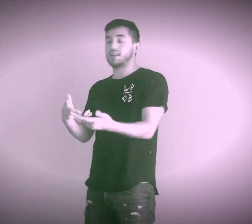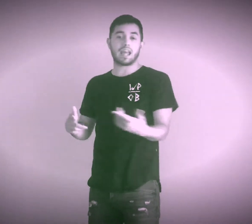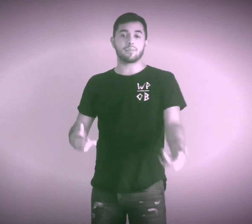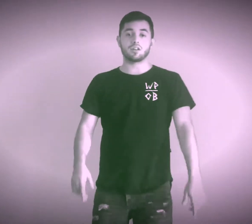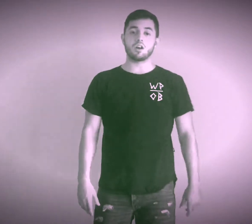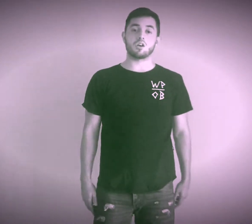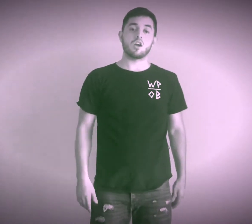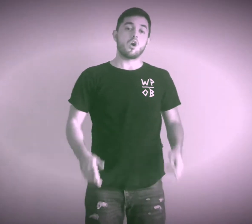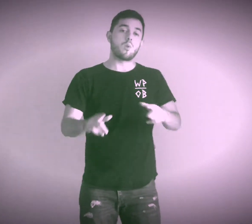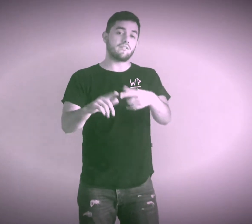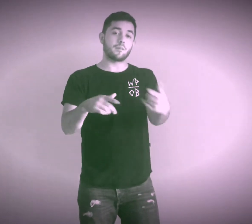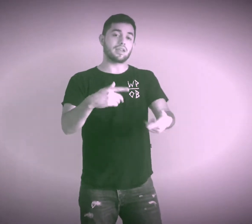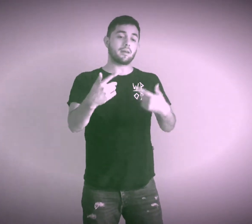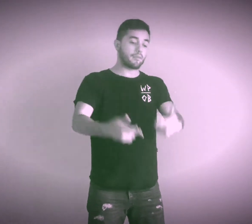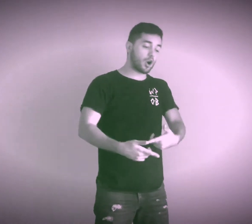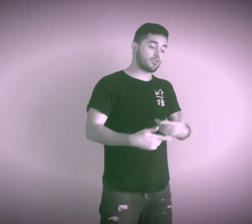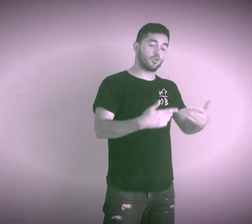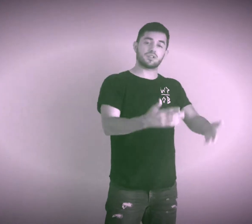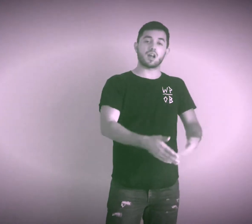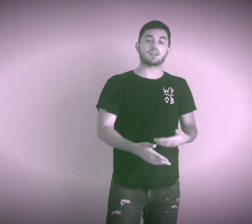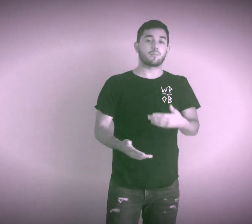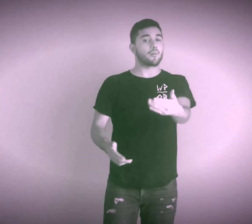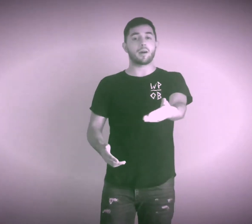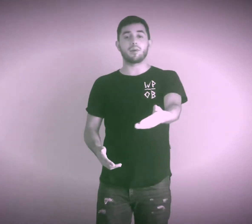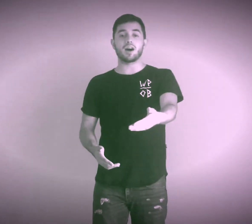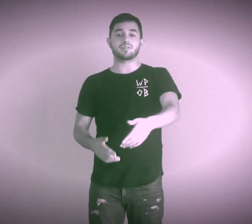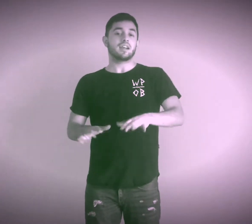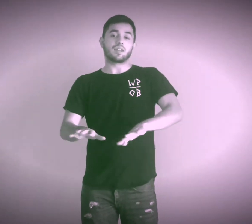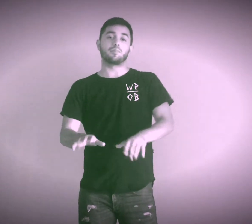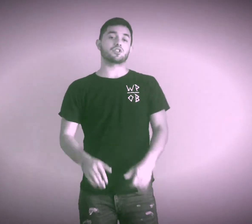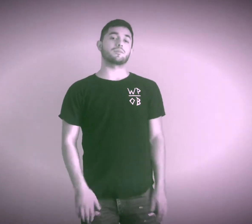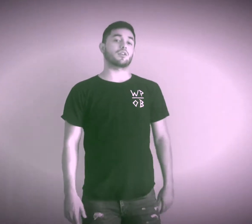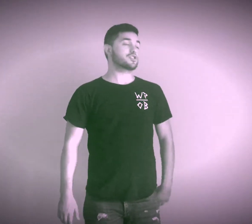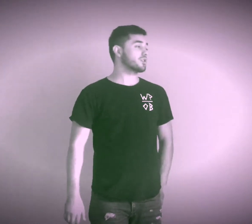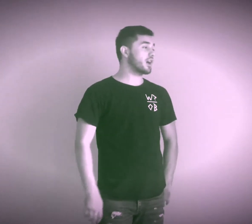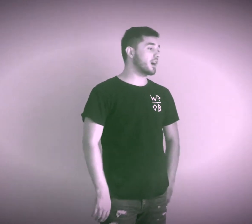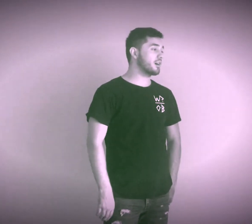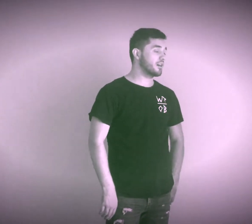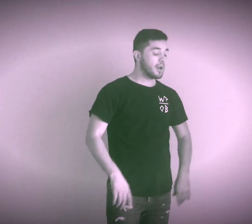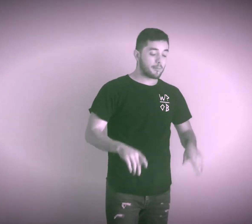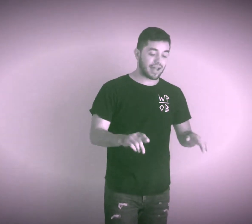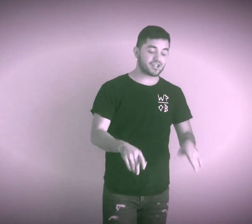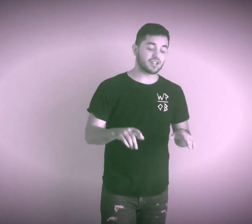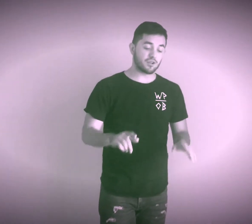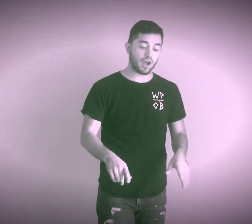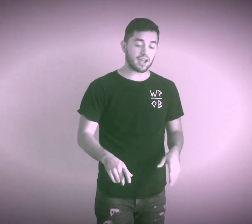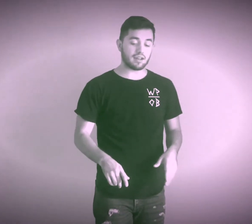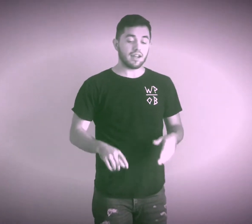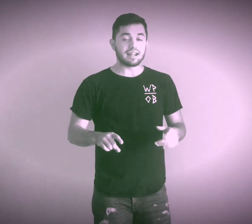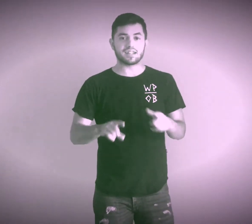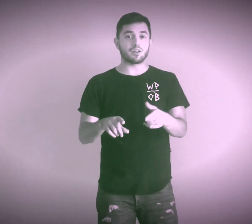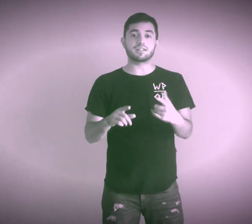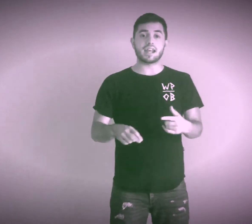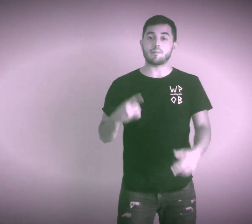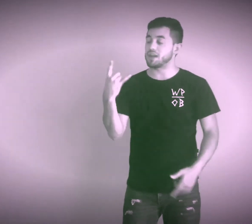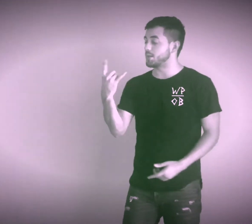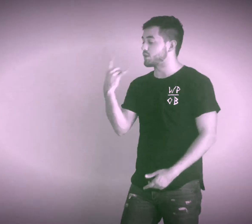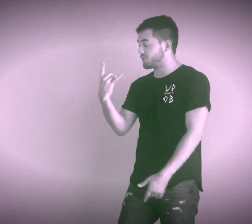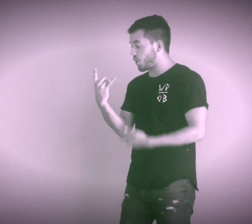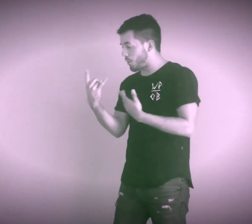we done came along, way for me and Maul Doing songs up in my mom's, to pushing martial law Patiently waiting, until the day I pick up the phone